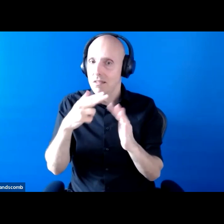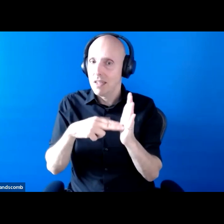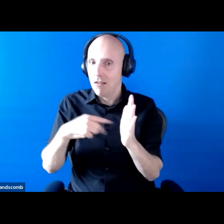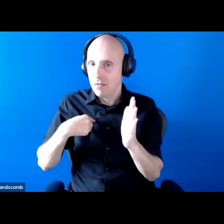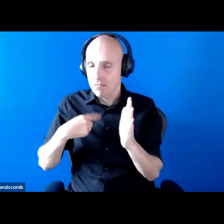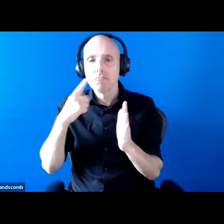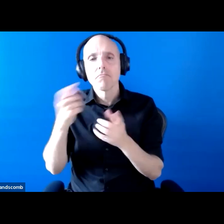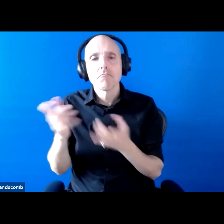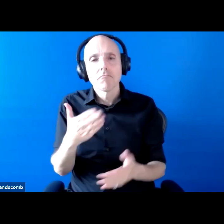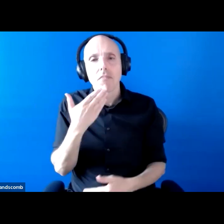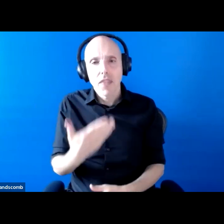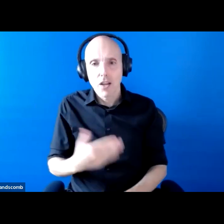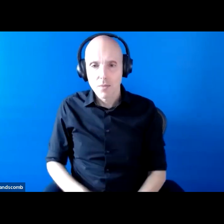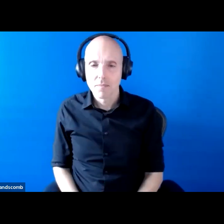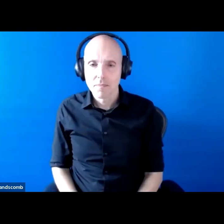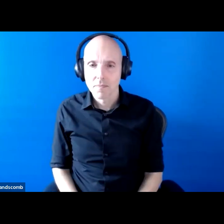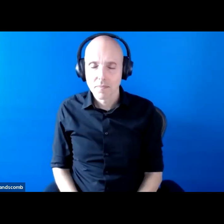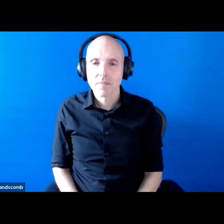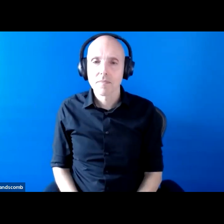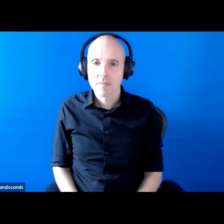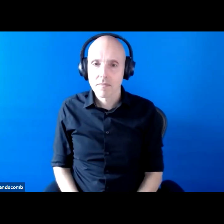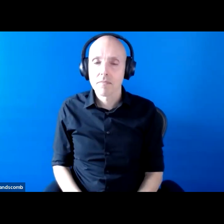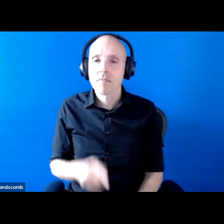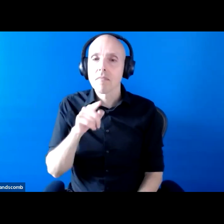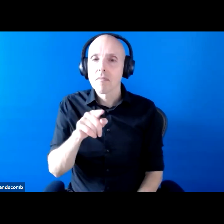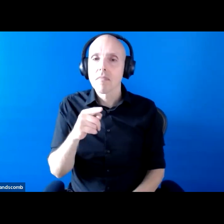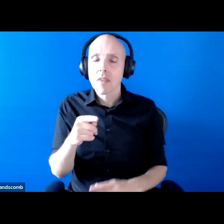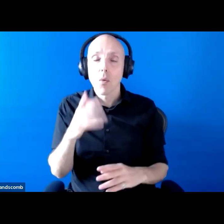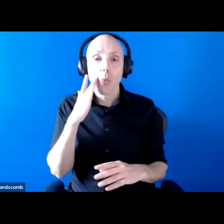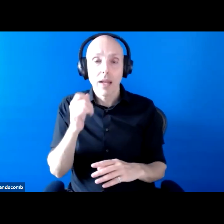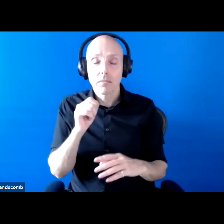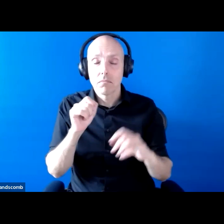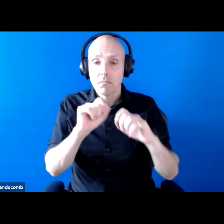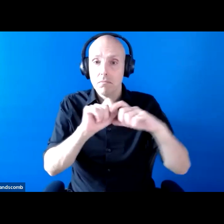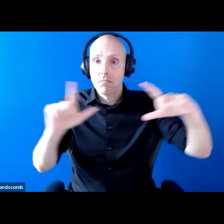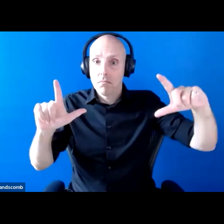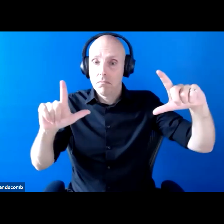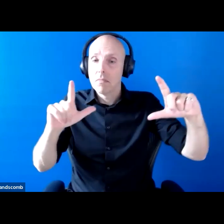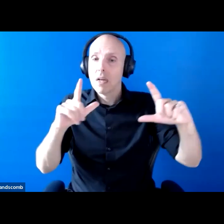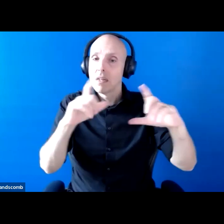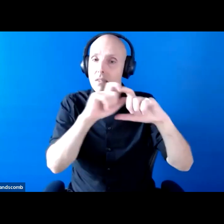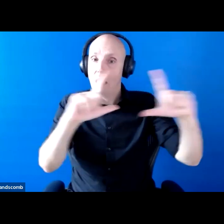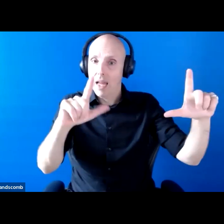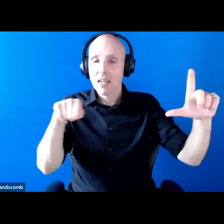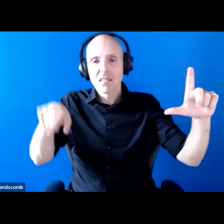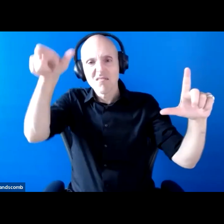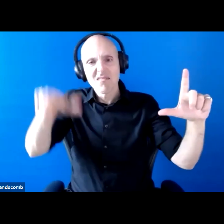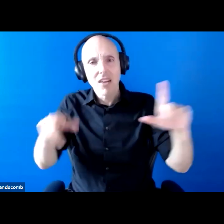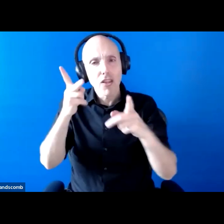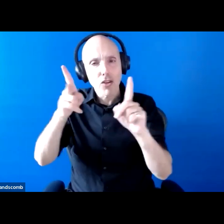interpretation today. So just to note, when slides are shared, the interpreters' videos will get smaller, but there is a grey vertical